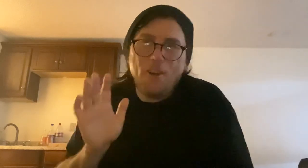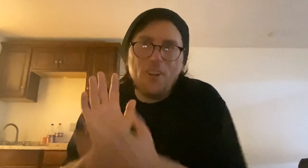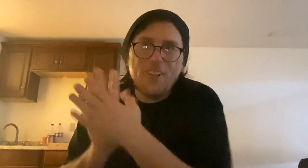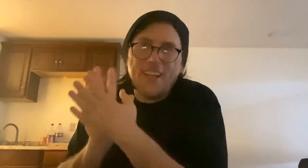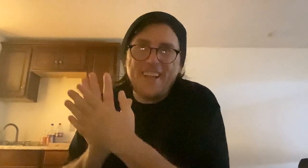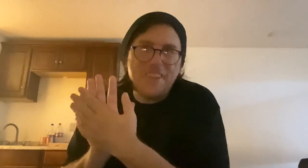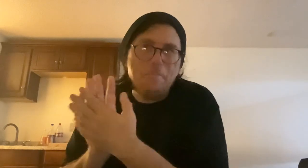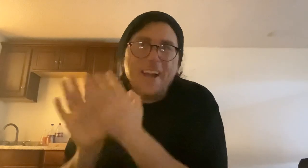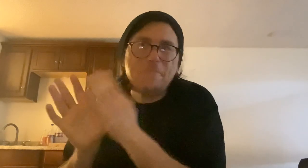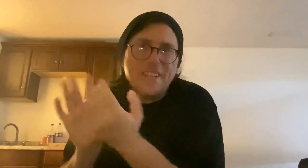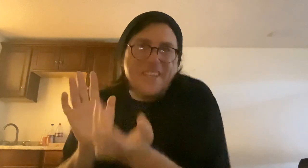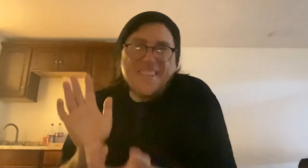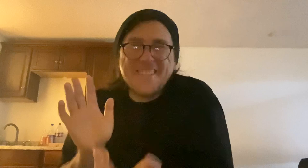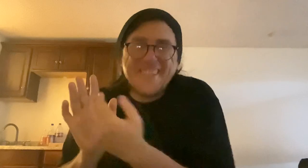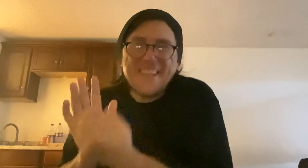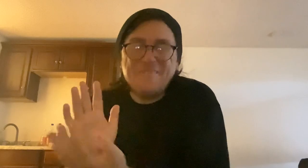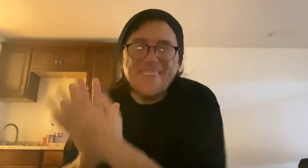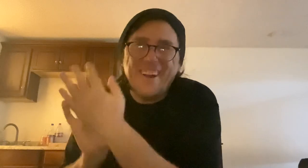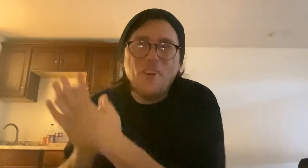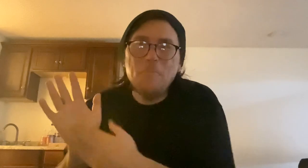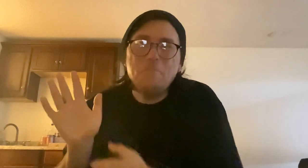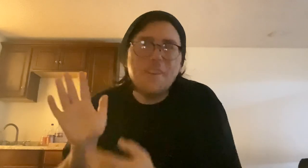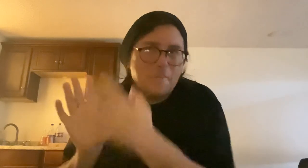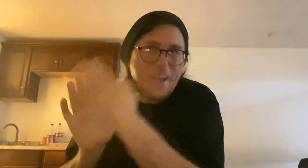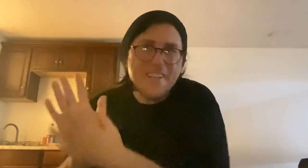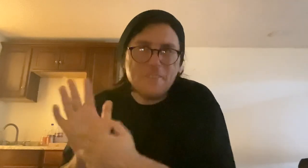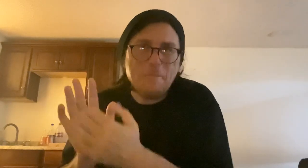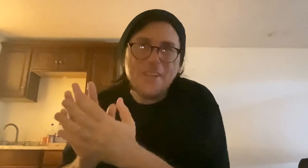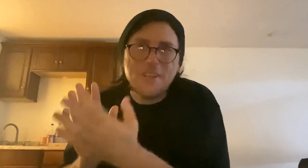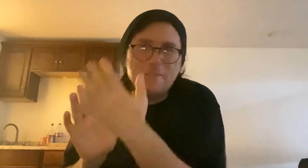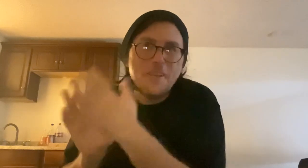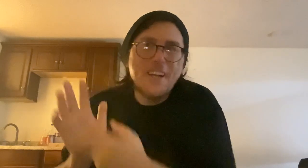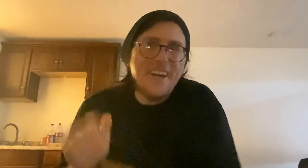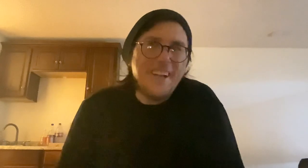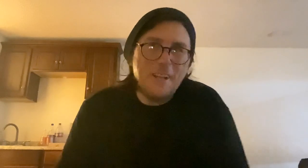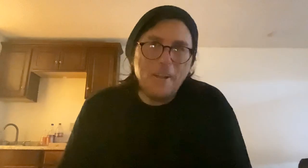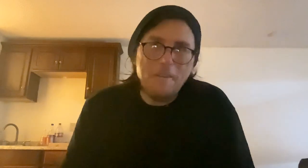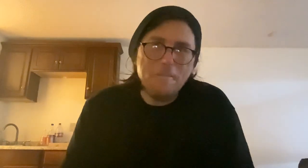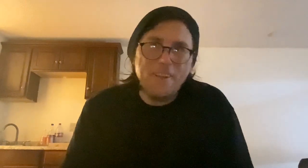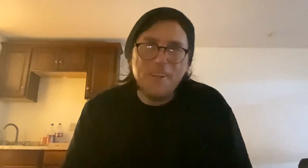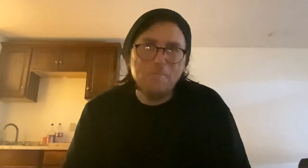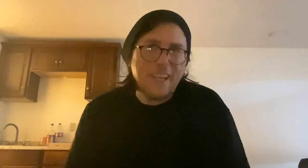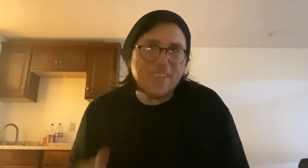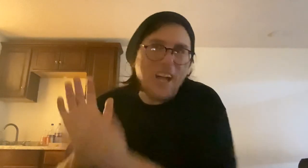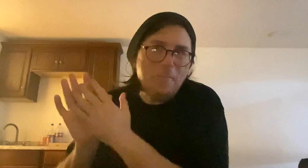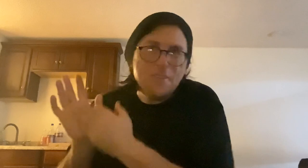all in the back pages, he put a whole, you know, page after page of, like, commas